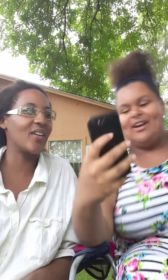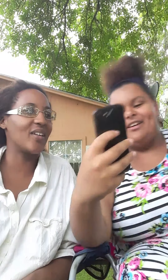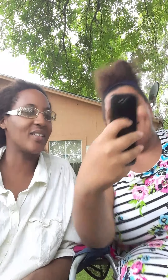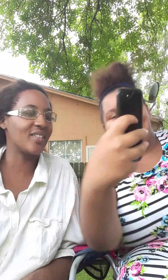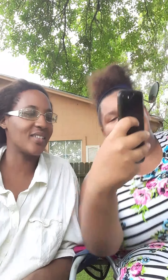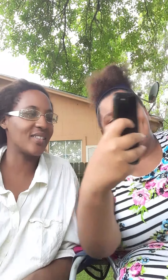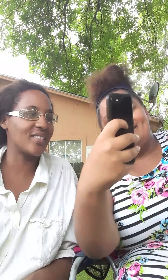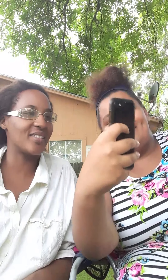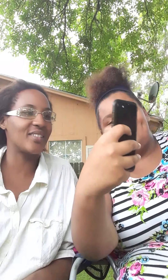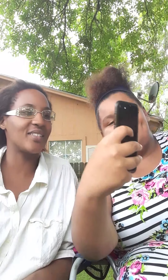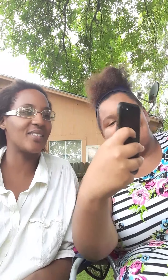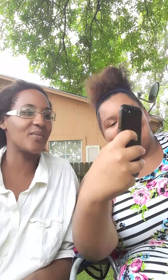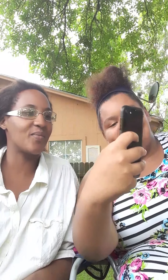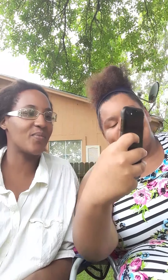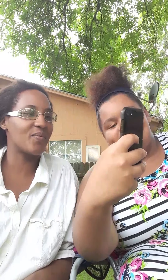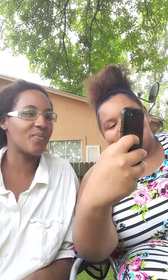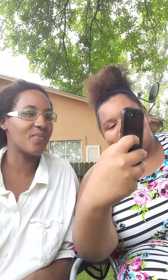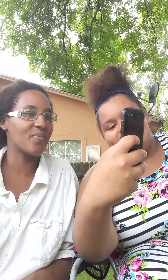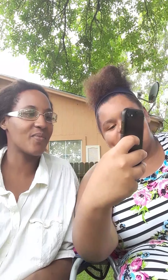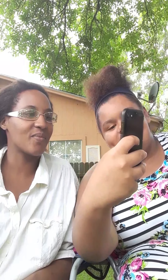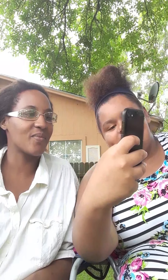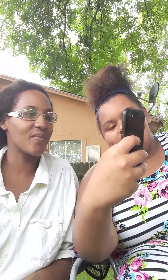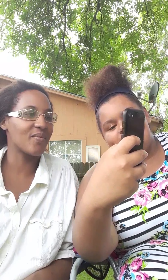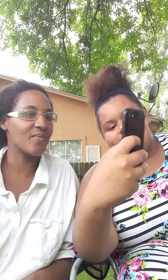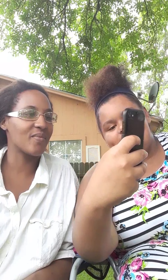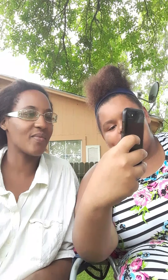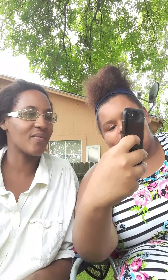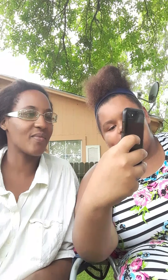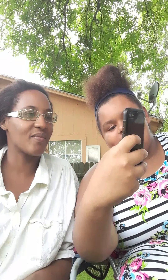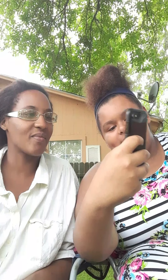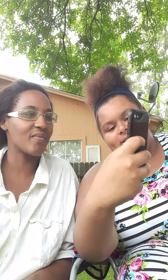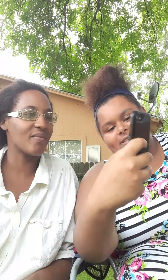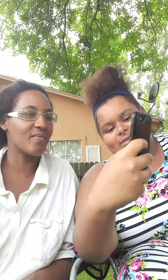here mommy okay hold on wait